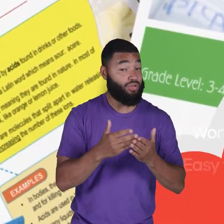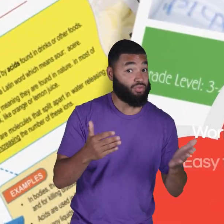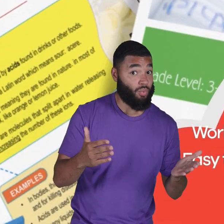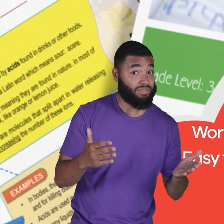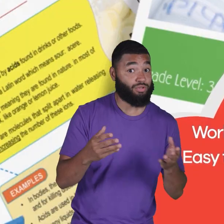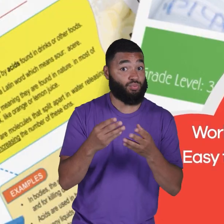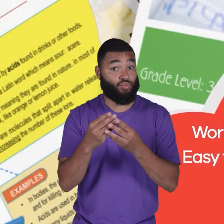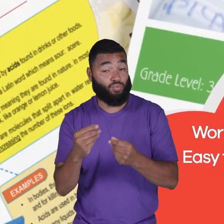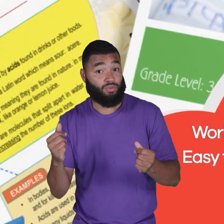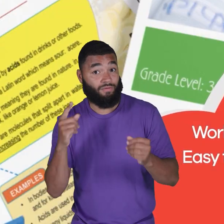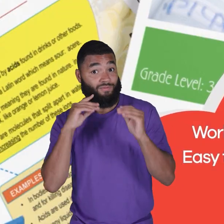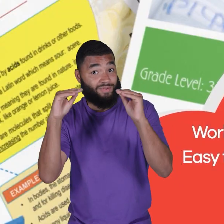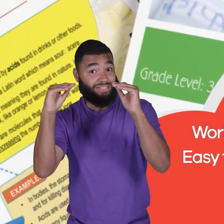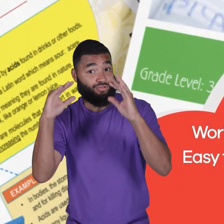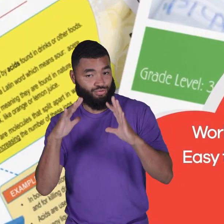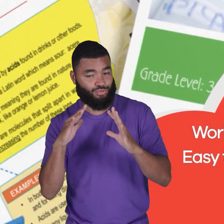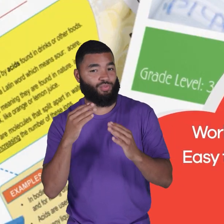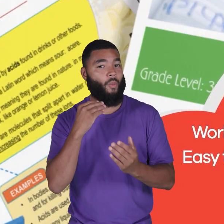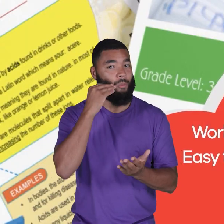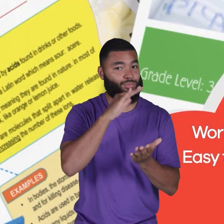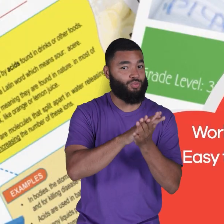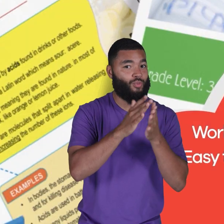solutions for teachers and homeschoolers.